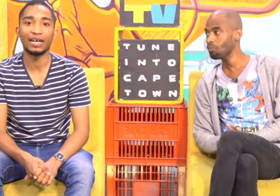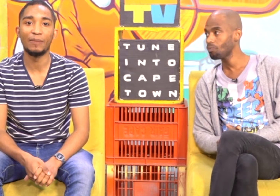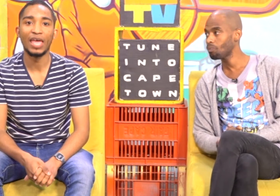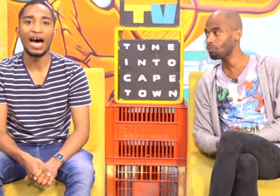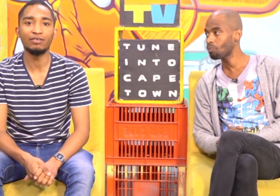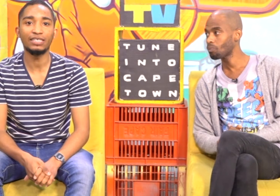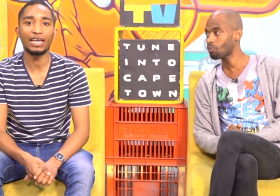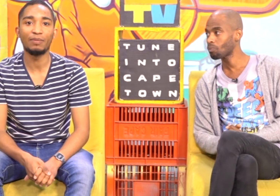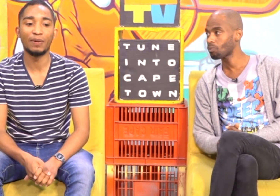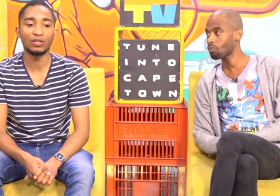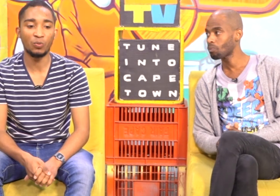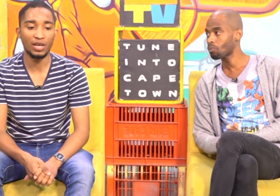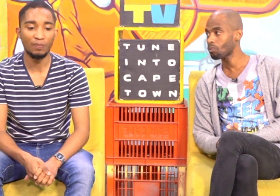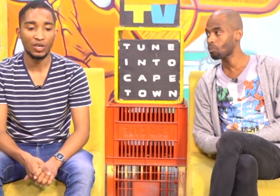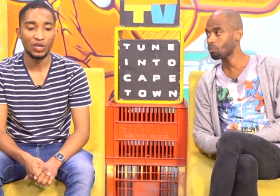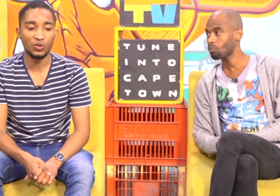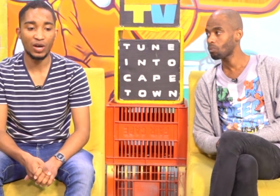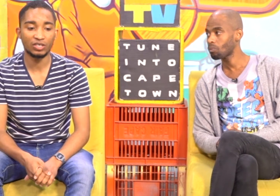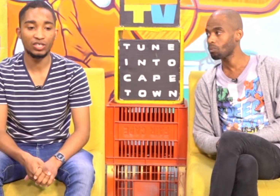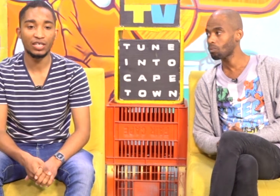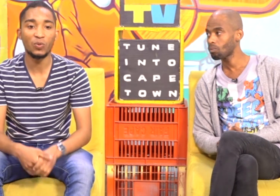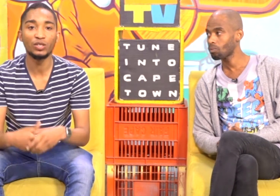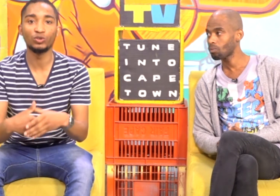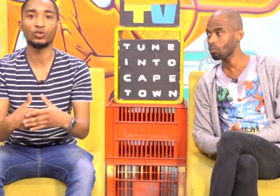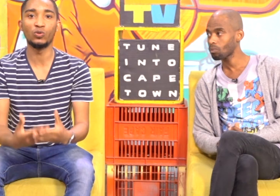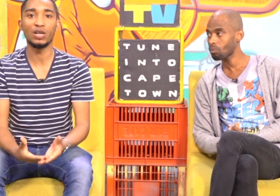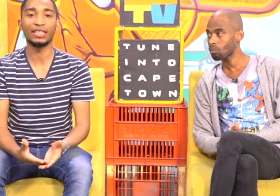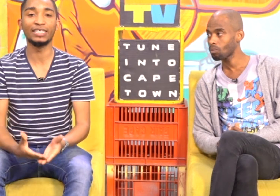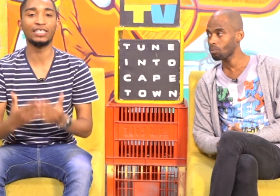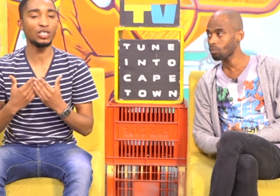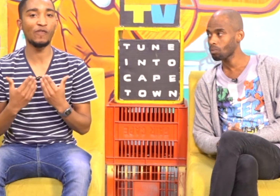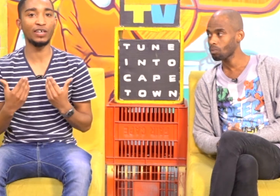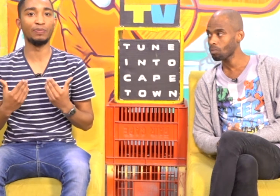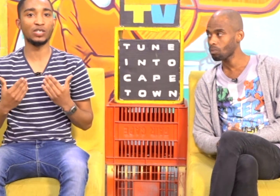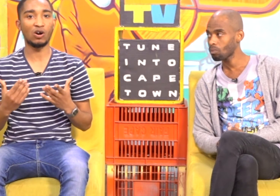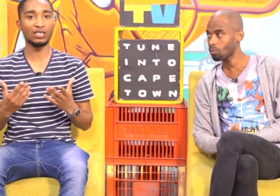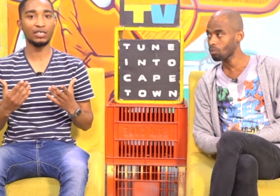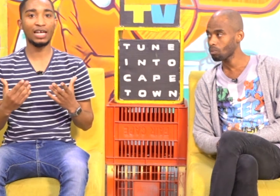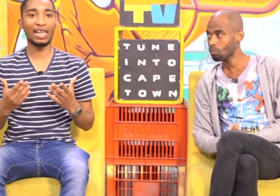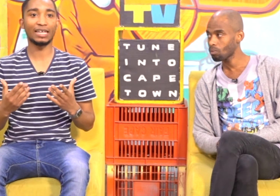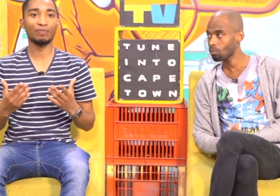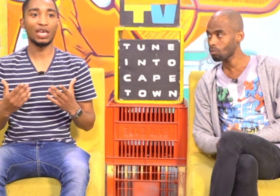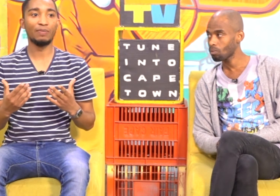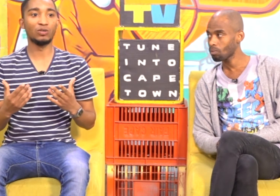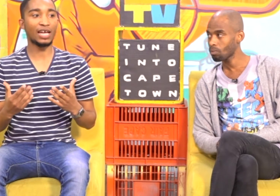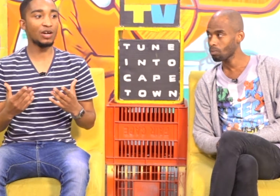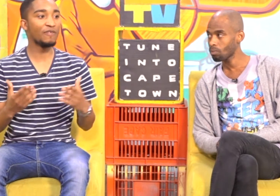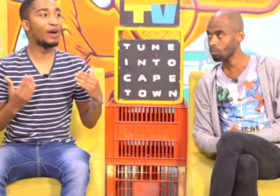how did it come about When you actually then went to school and things Didn't you feel a bit odd? Like Because I know if my